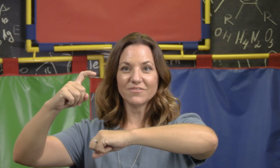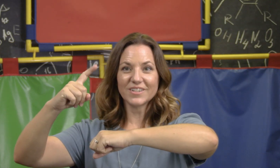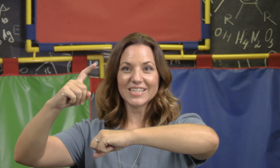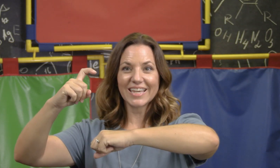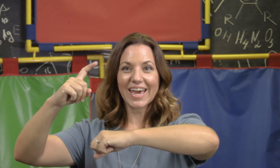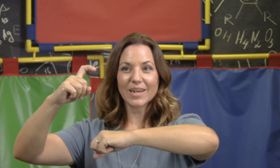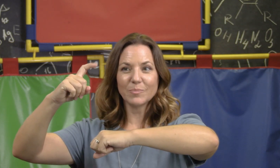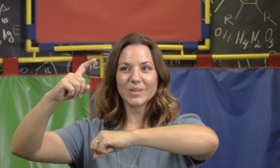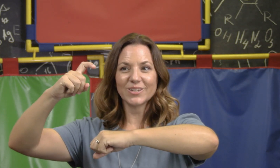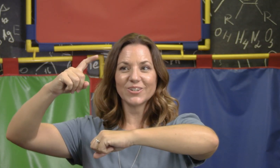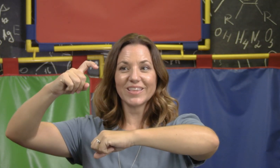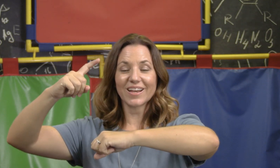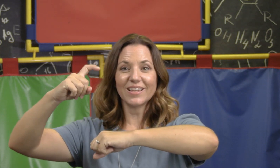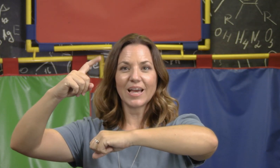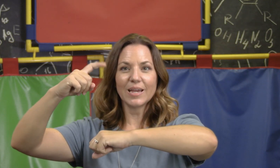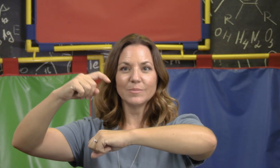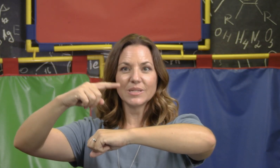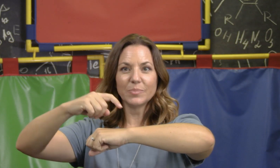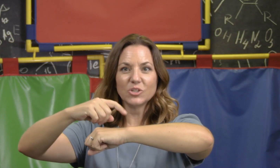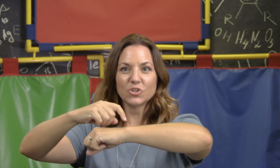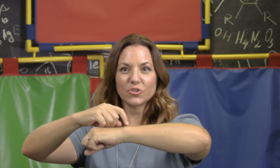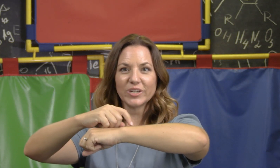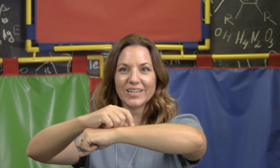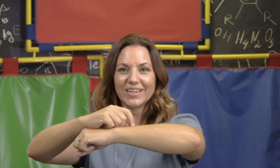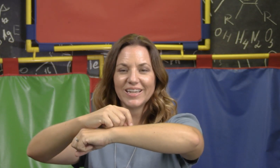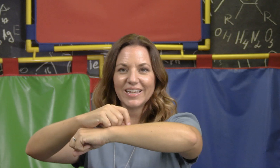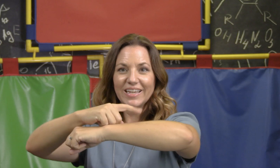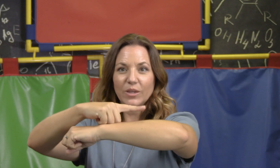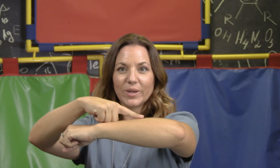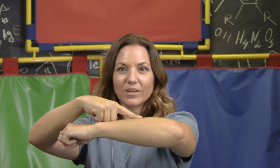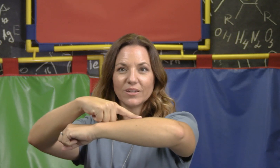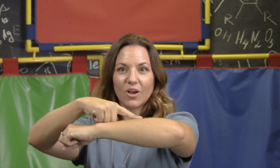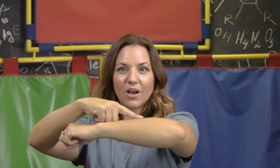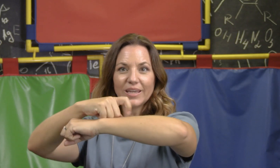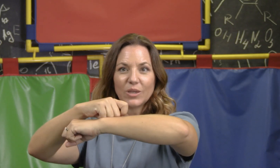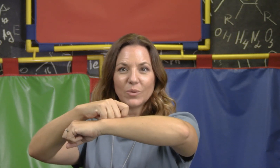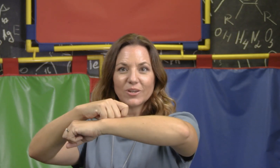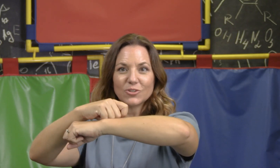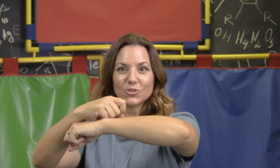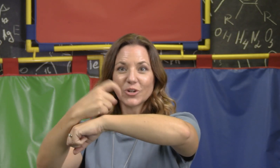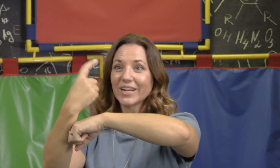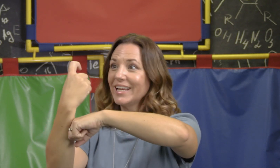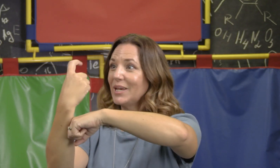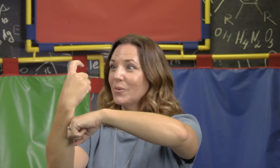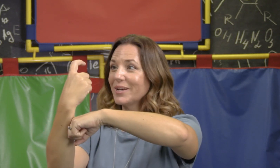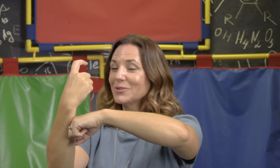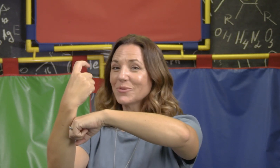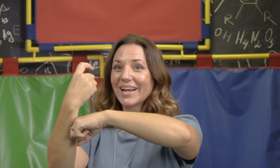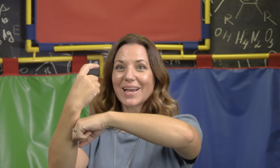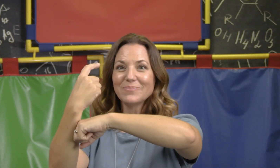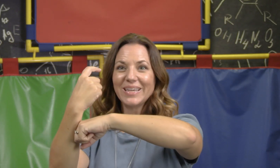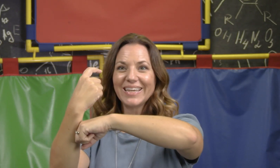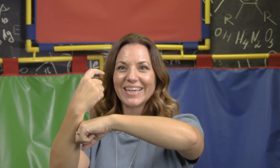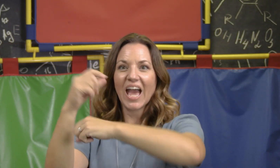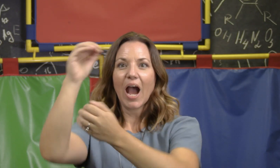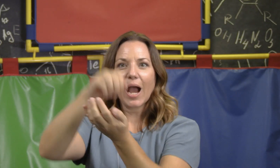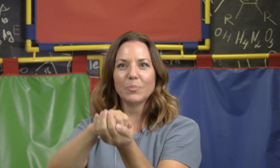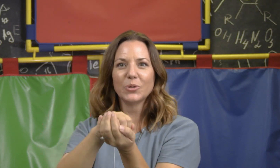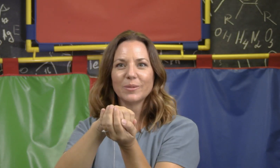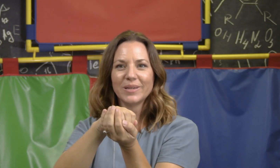fuzzy caterpillar that climbed up a tree. He wiggled long, he wiggled short, he wiggled right at me. I put him in